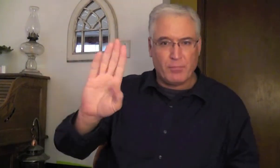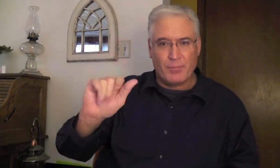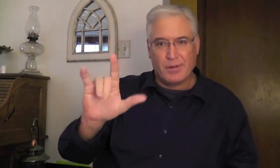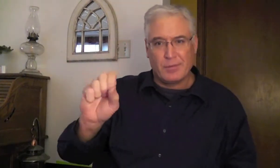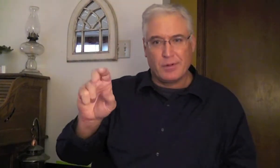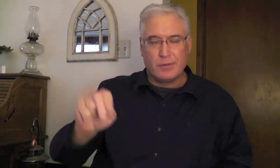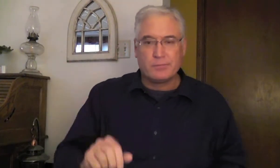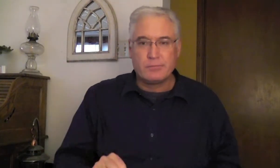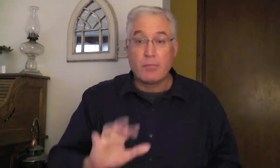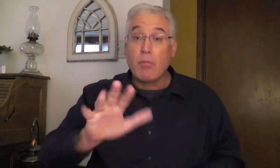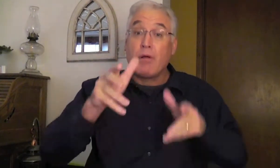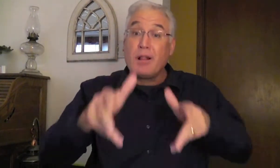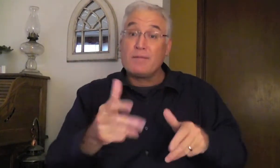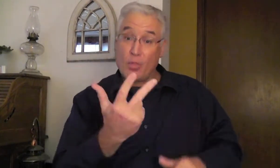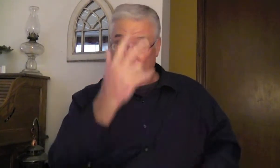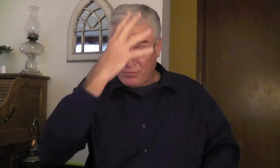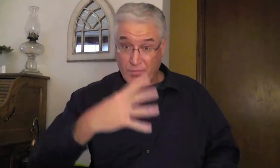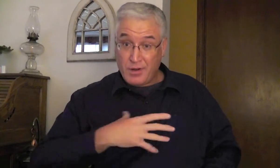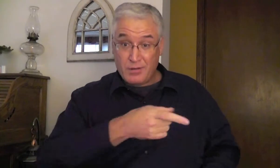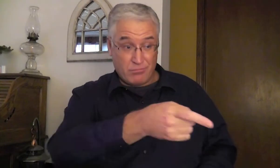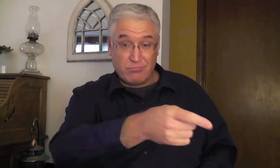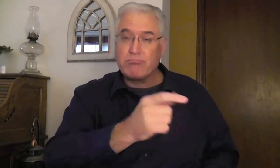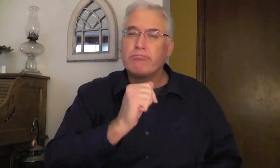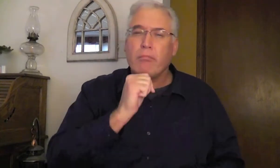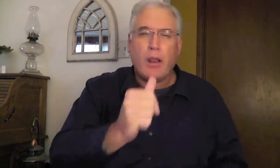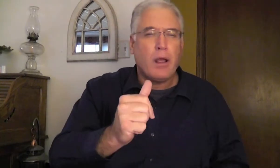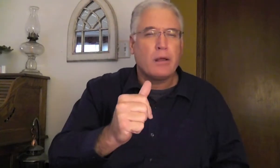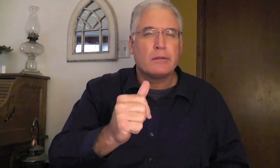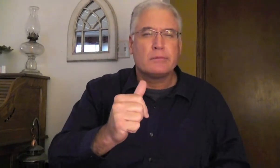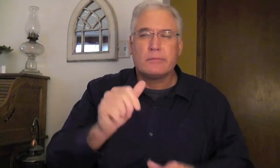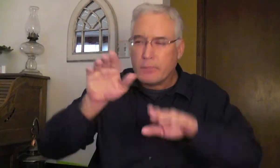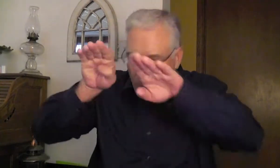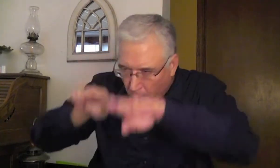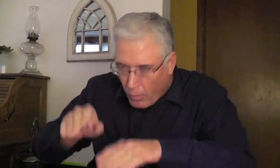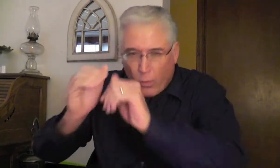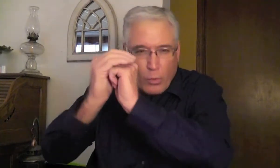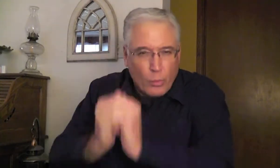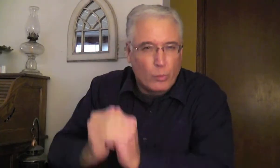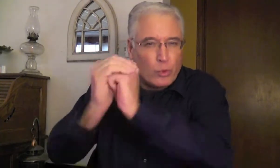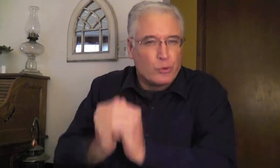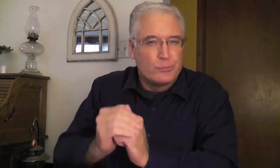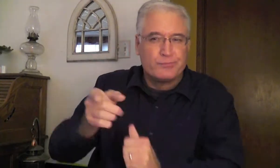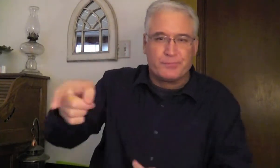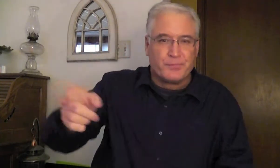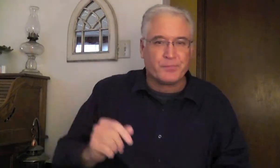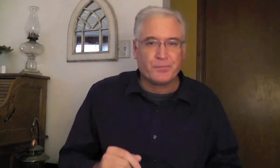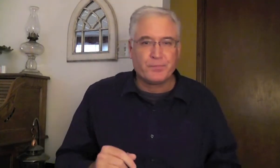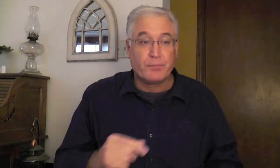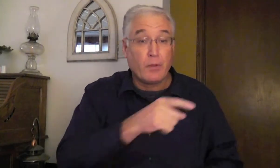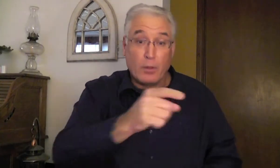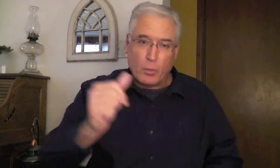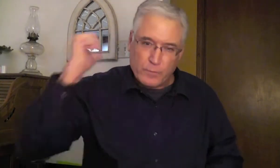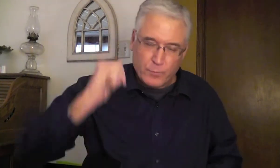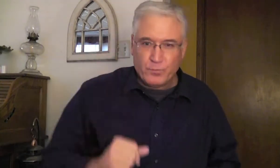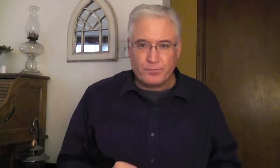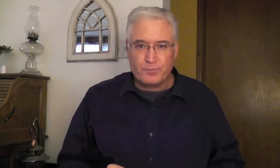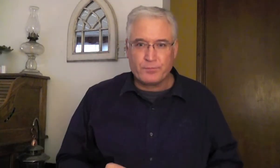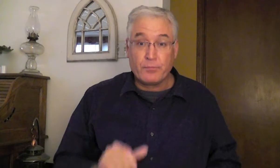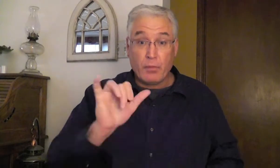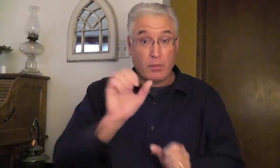different gods. And the three men, Shadrach, Meshach, and Abednego, when they were told to bow down and to worship